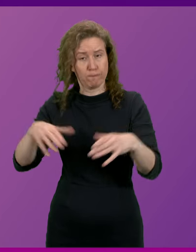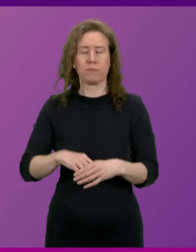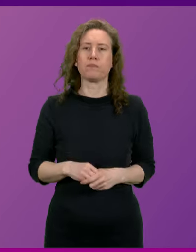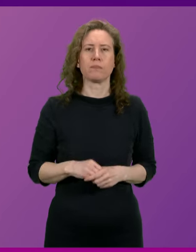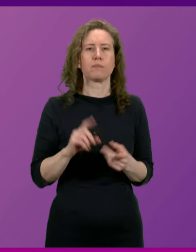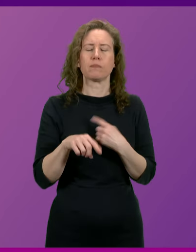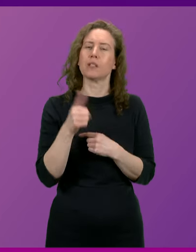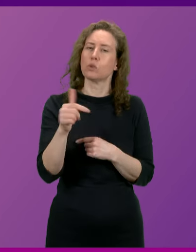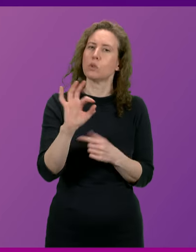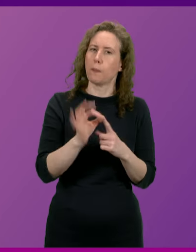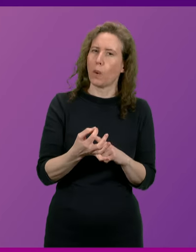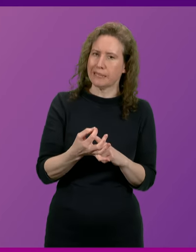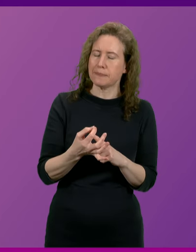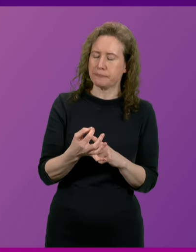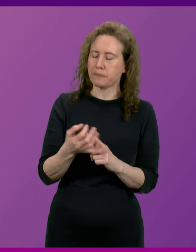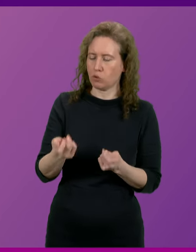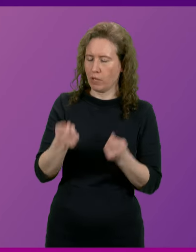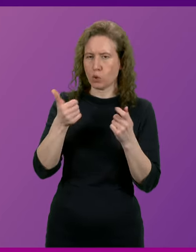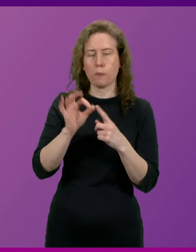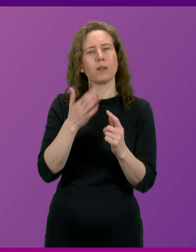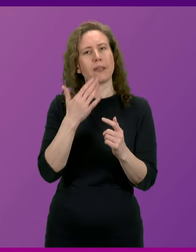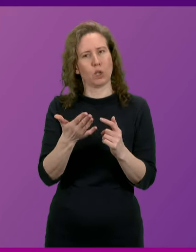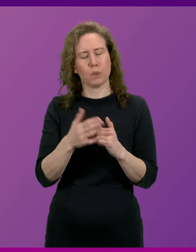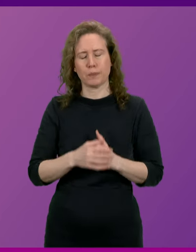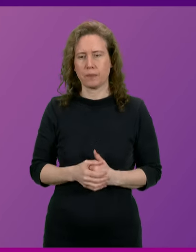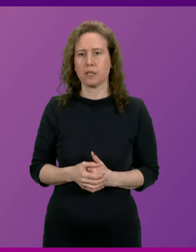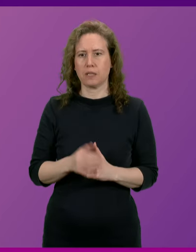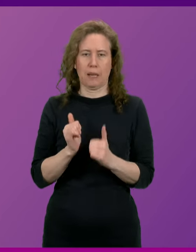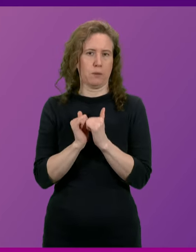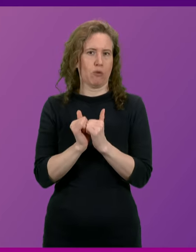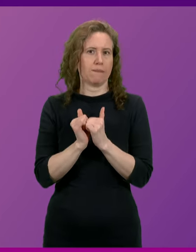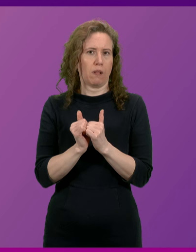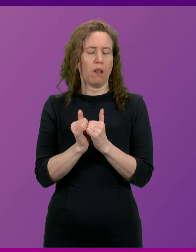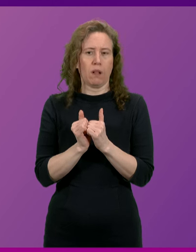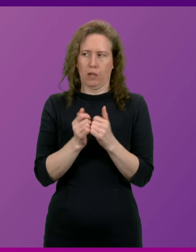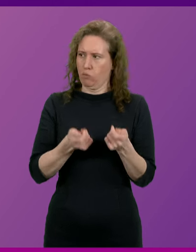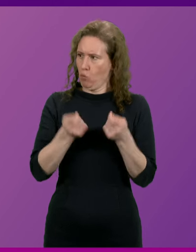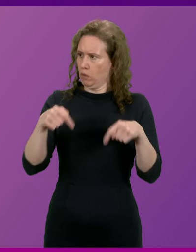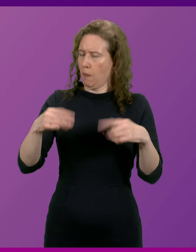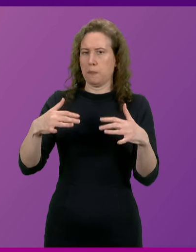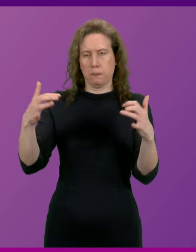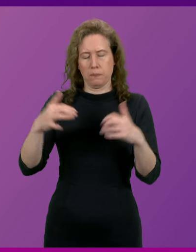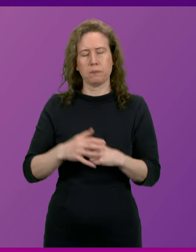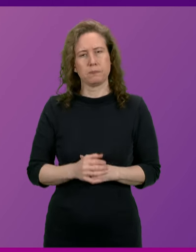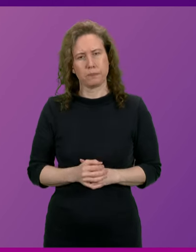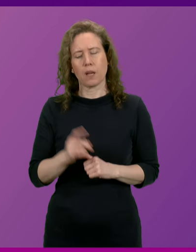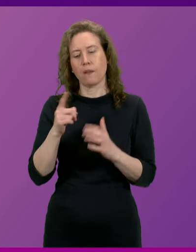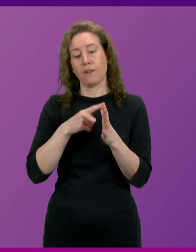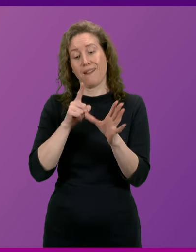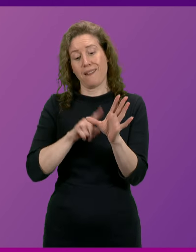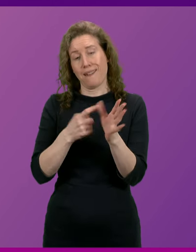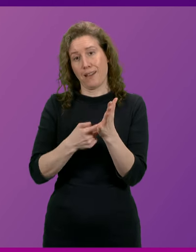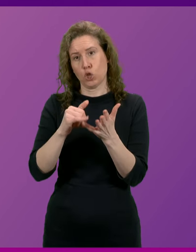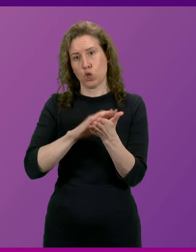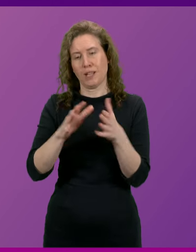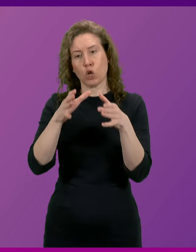he does raise a very important point indeed and I'm grateful to him for raising it in the Chamber. In terms of the Ayrshire growth